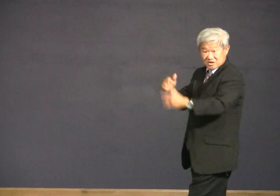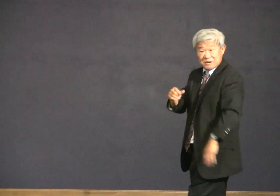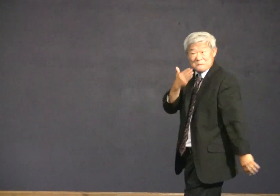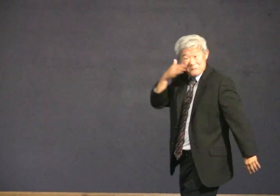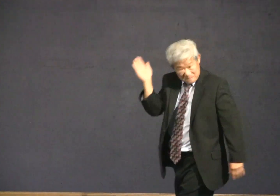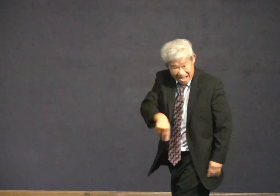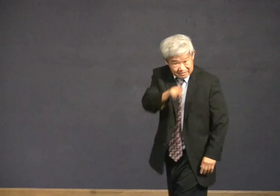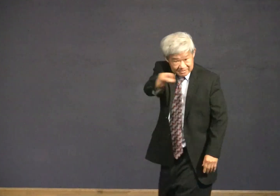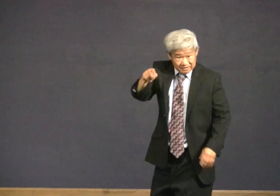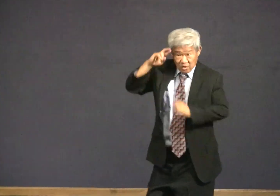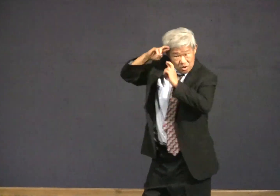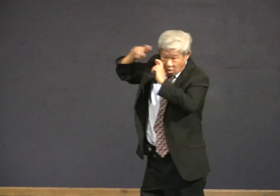That is what we